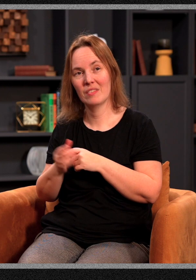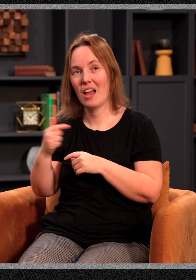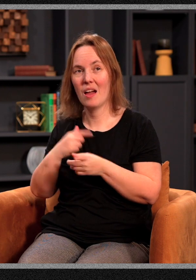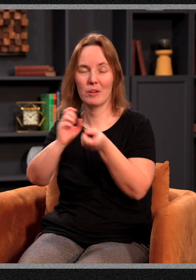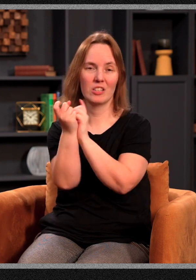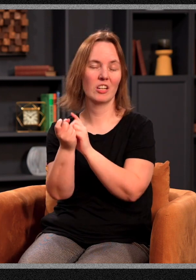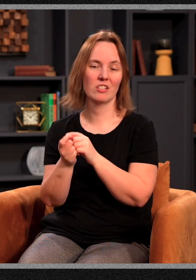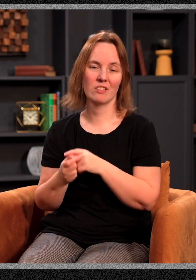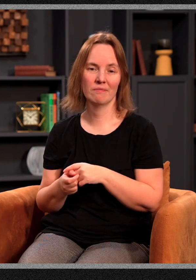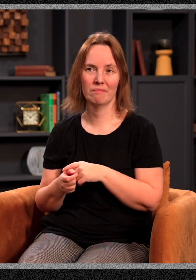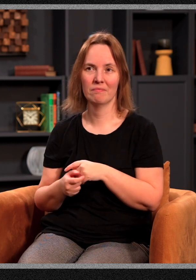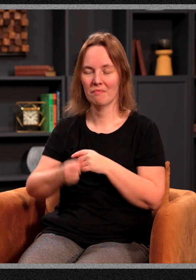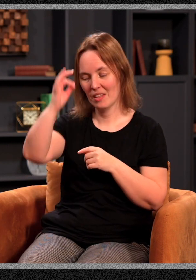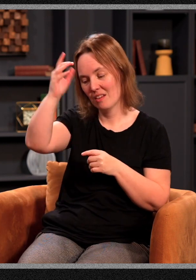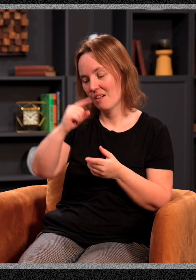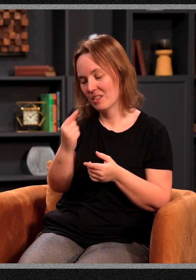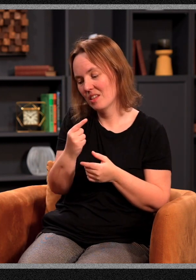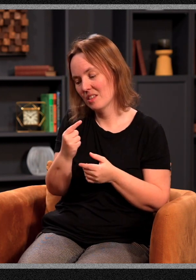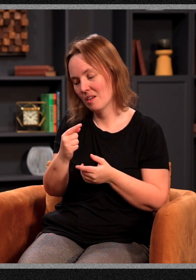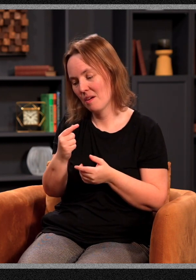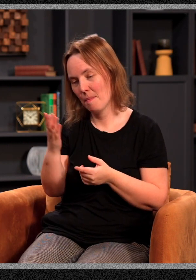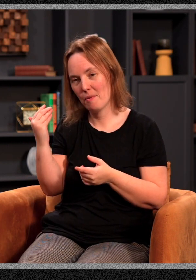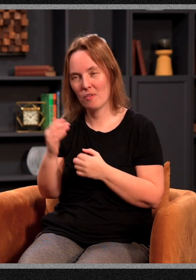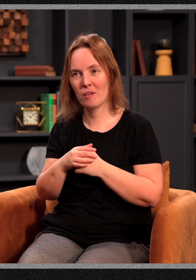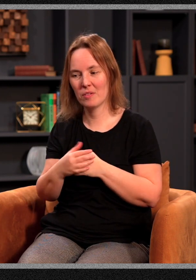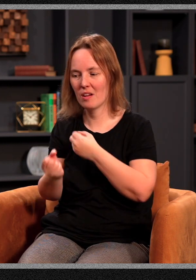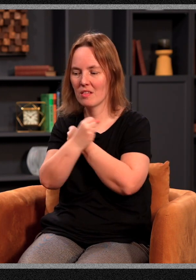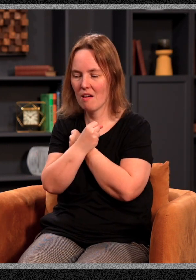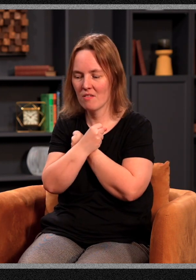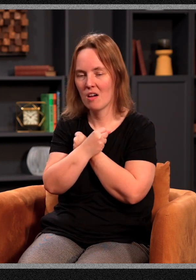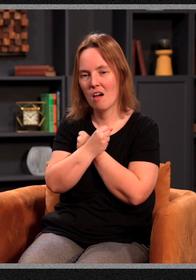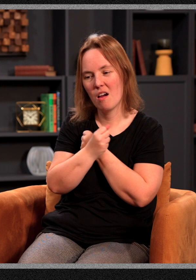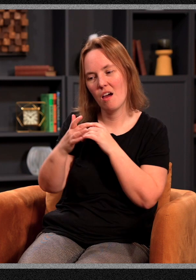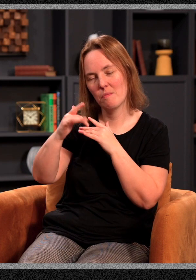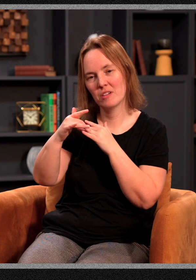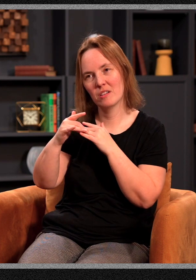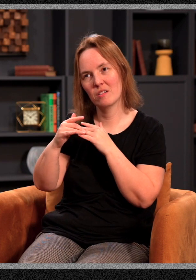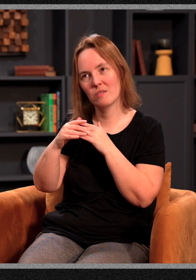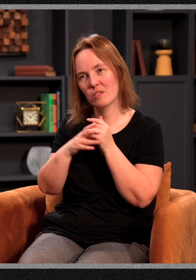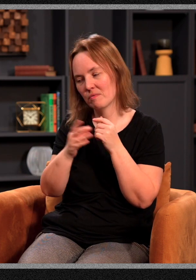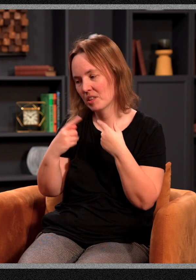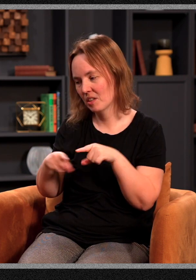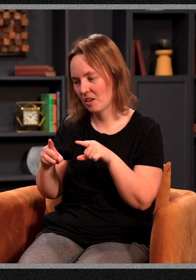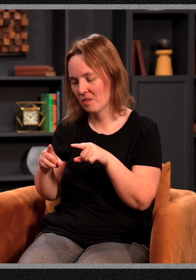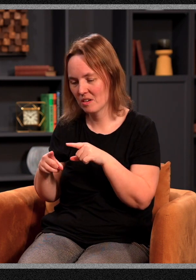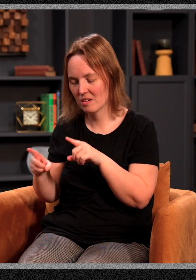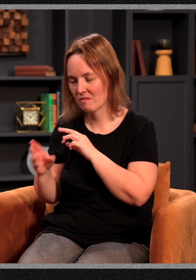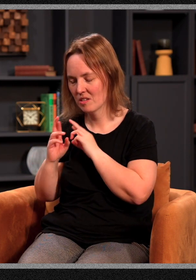I'm going to change. I think I've said this before but with our Love on Moncton group we get a chance to hit the streets. We're going to be going into malls and cafes and all that